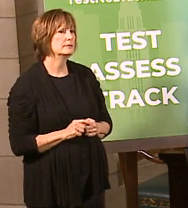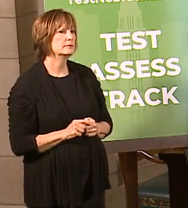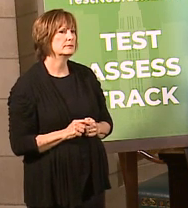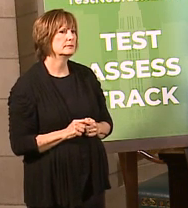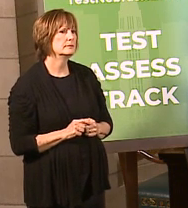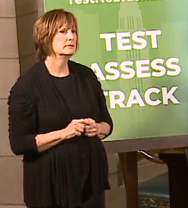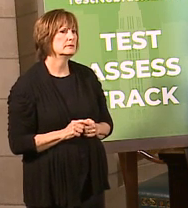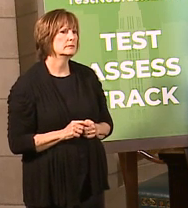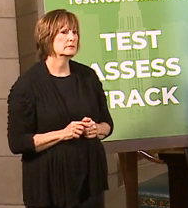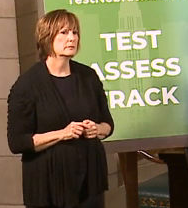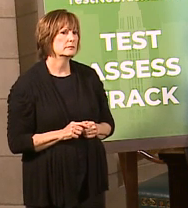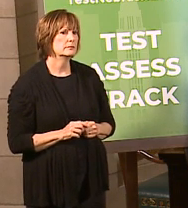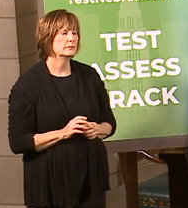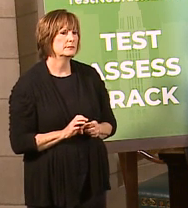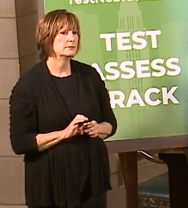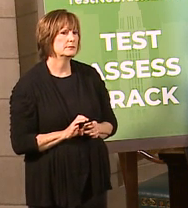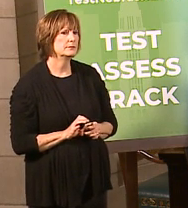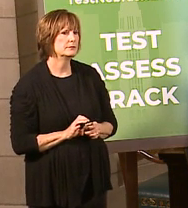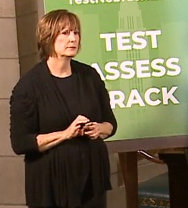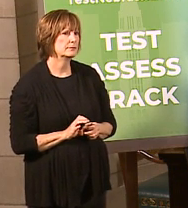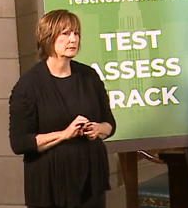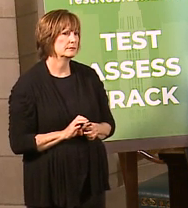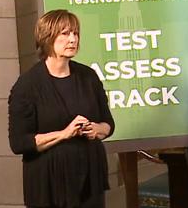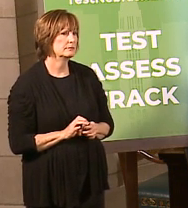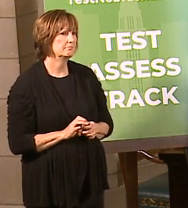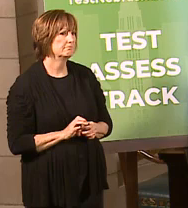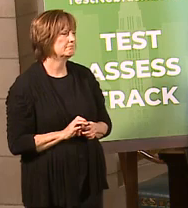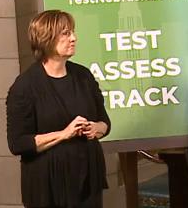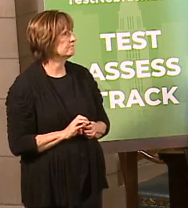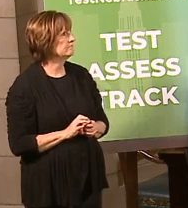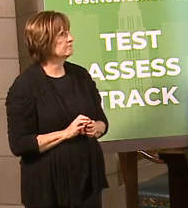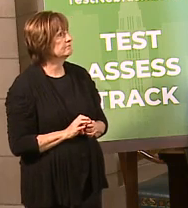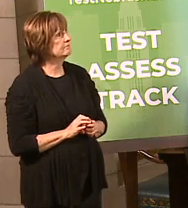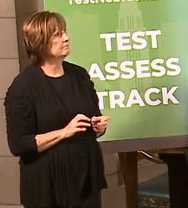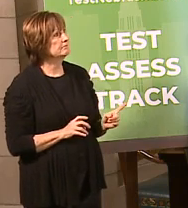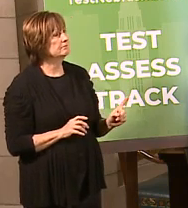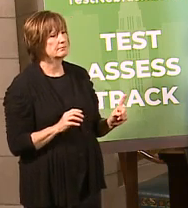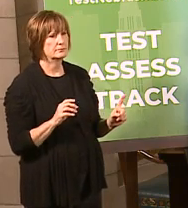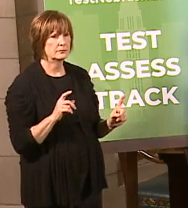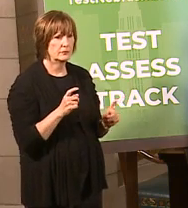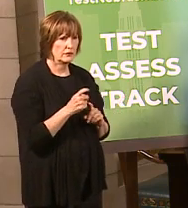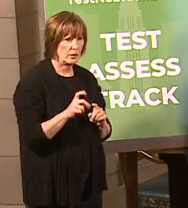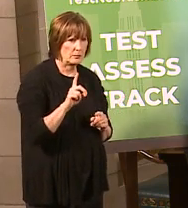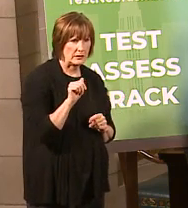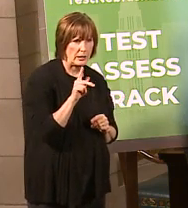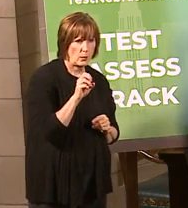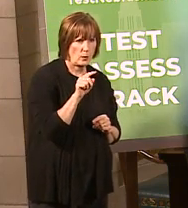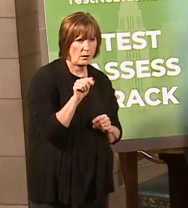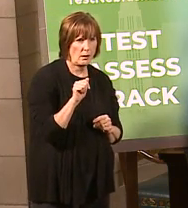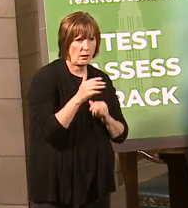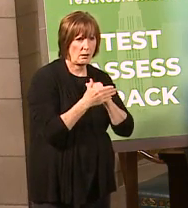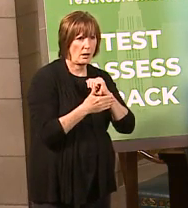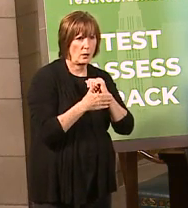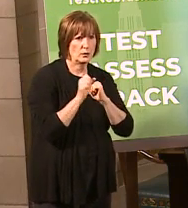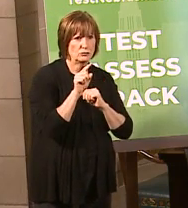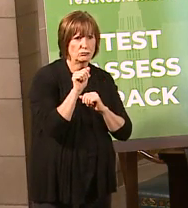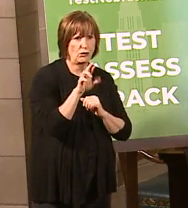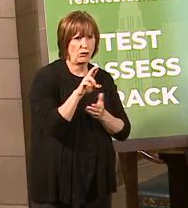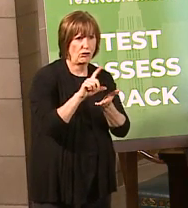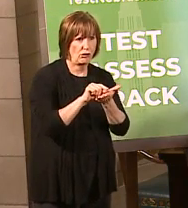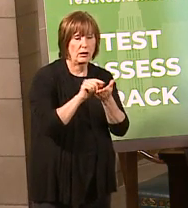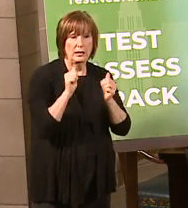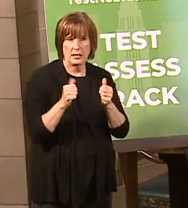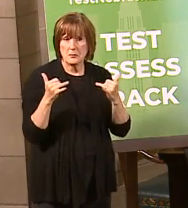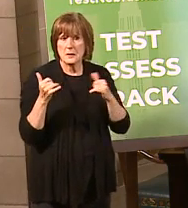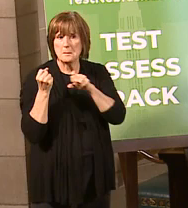opportunity to play this summer. He says it seems like these sports are socially distanced. Michael from the Dakota County Star wants to know if they will be able to play